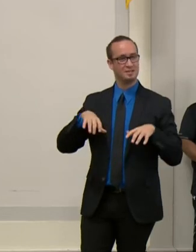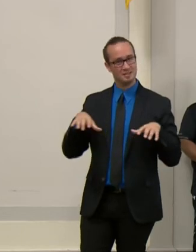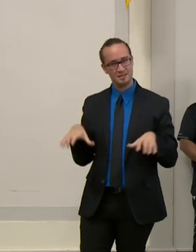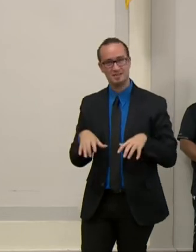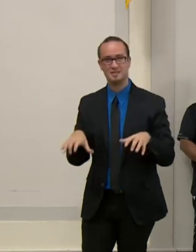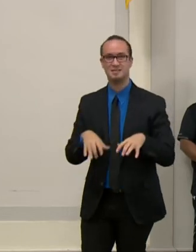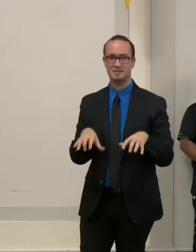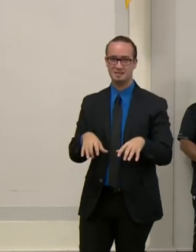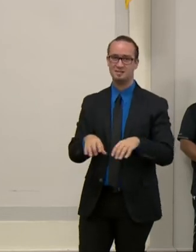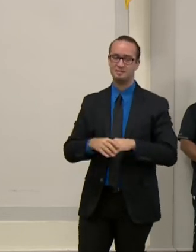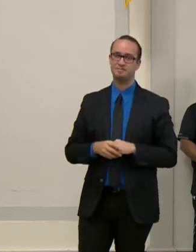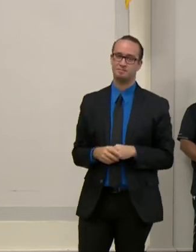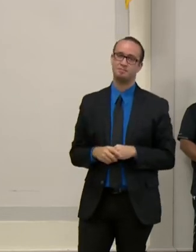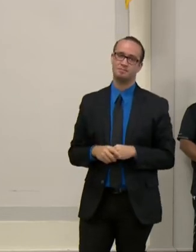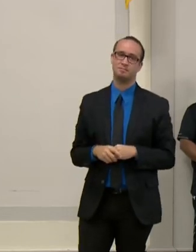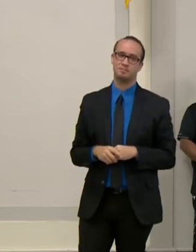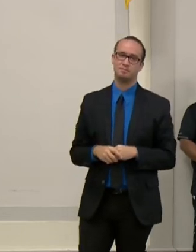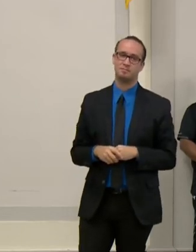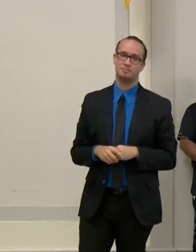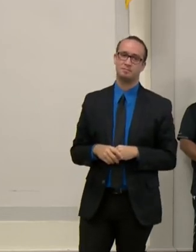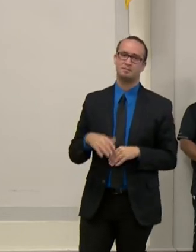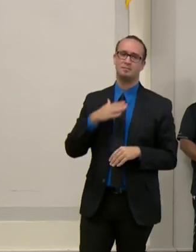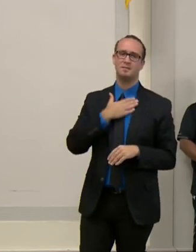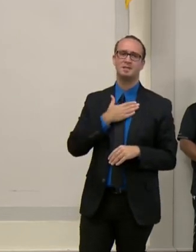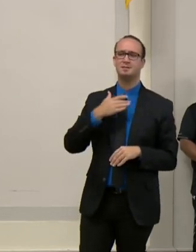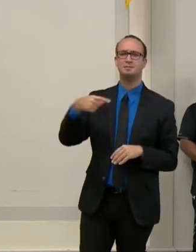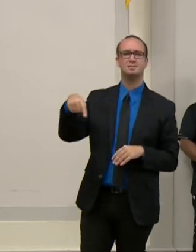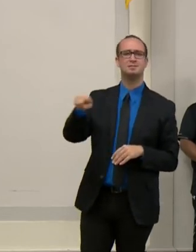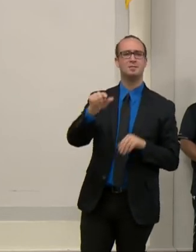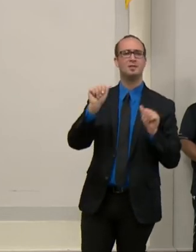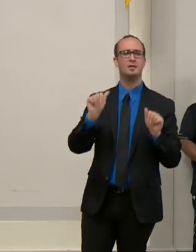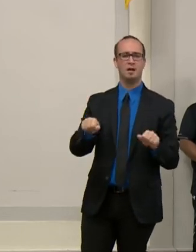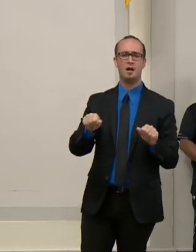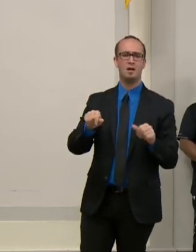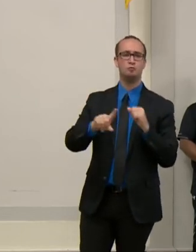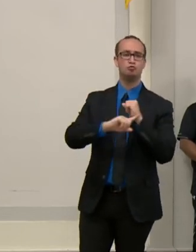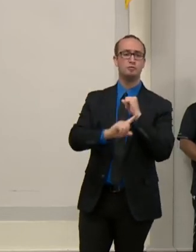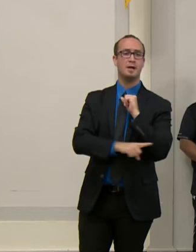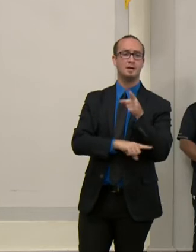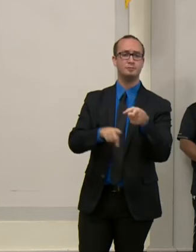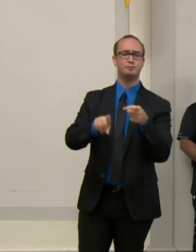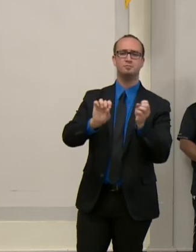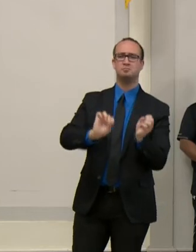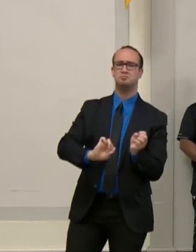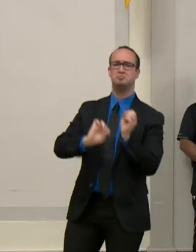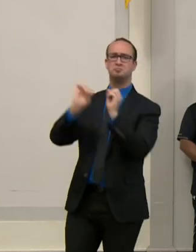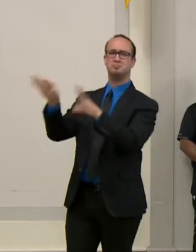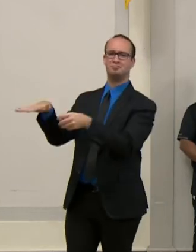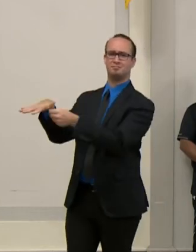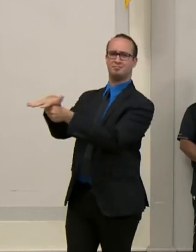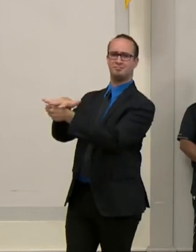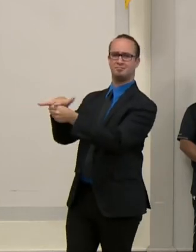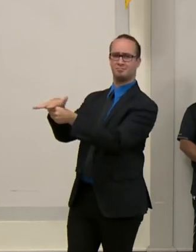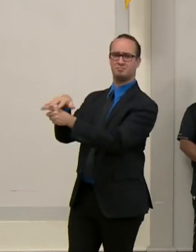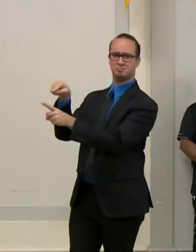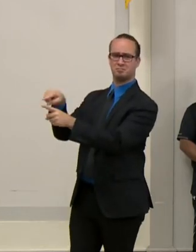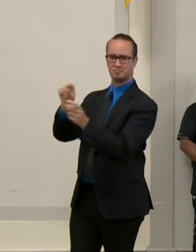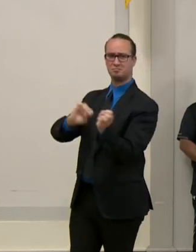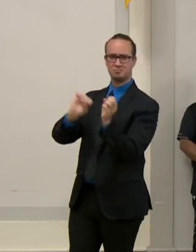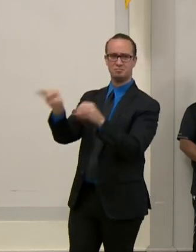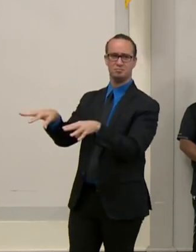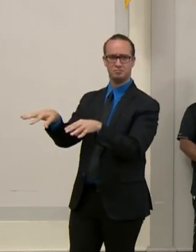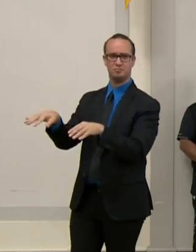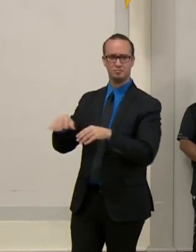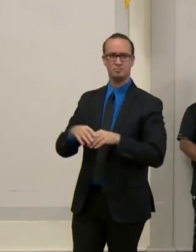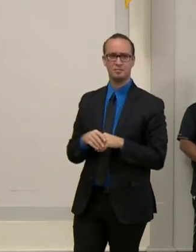one of our drop-off centers to do so. But the game plan here is to focus on trash recycling and secondary and to push that